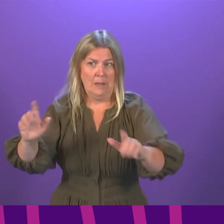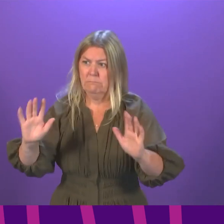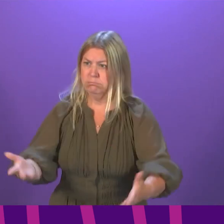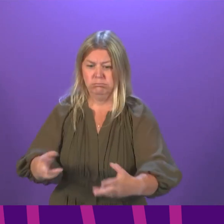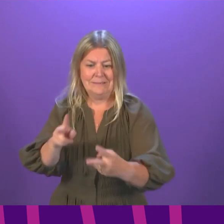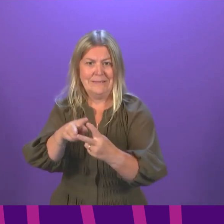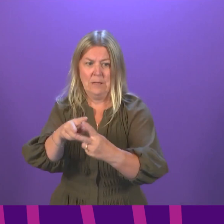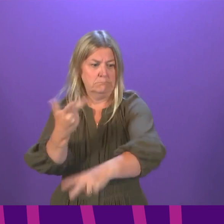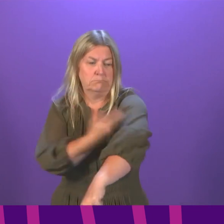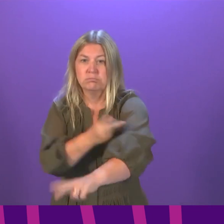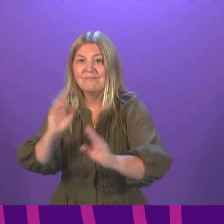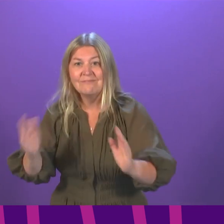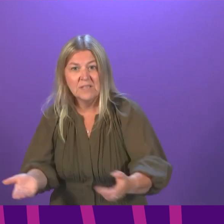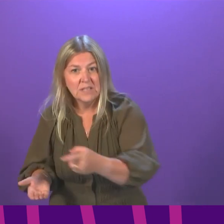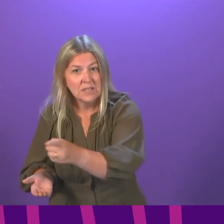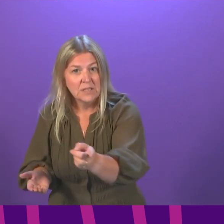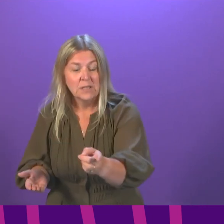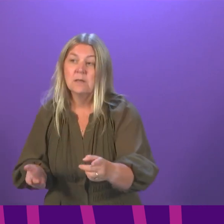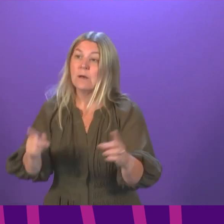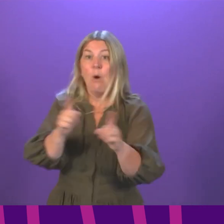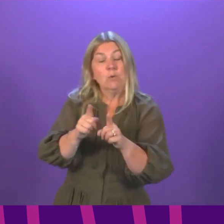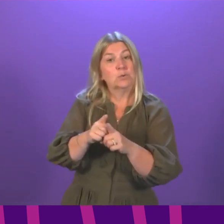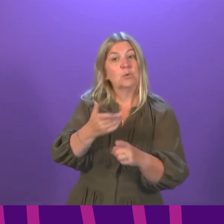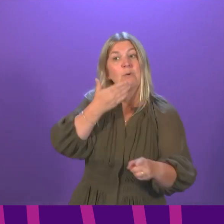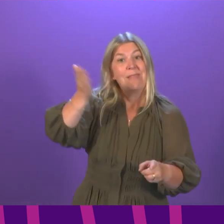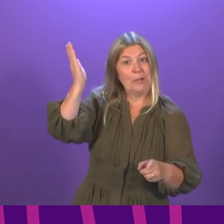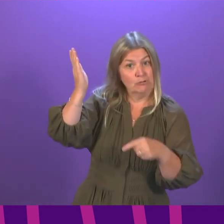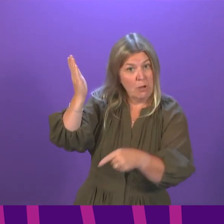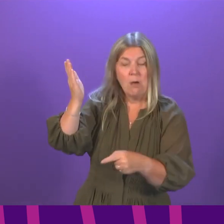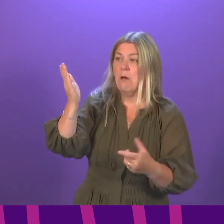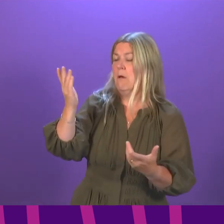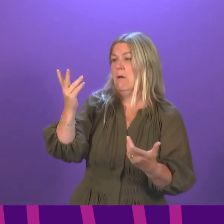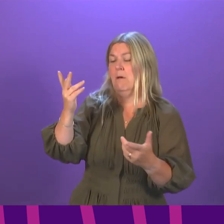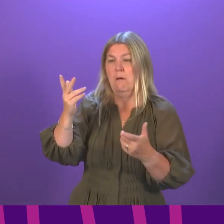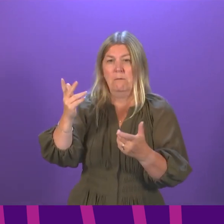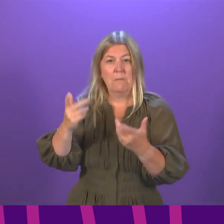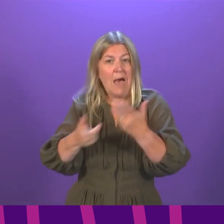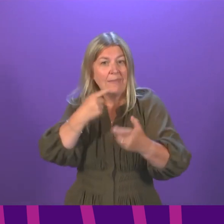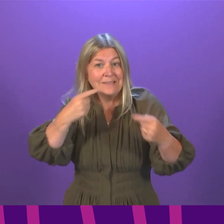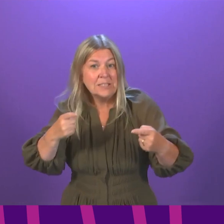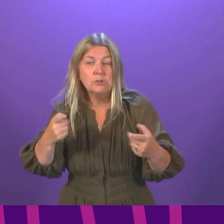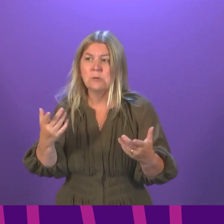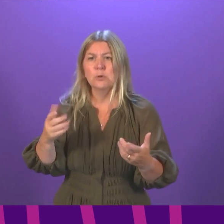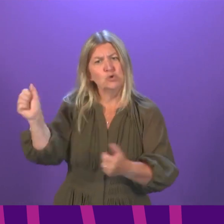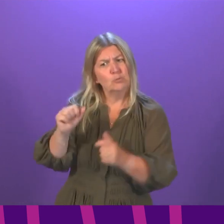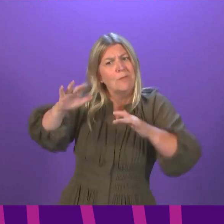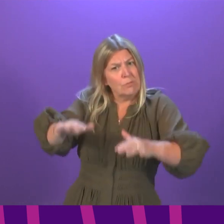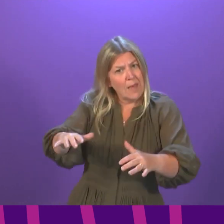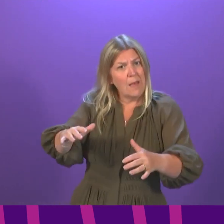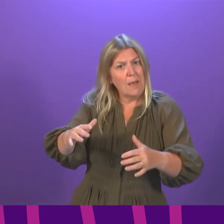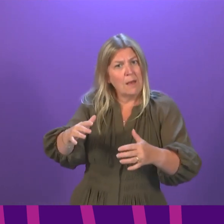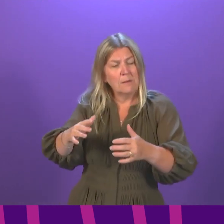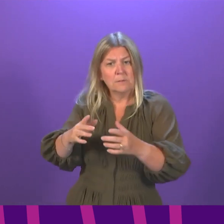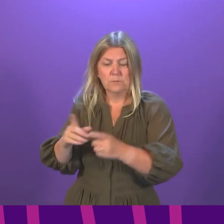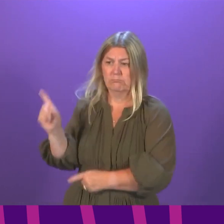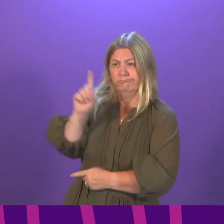students and lecturers to be physically present because of the high proportion of practical learning, and yet they still do not have the information they need to